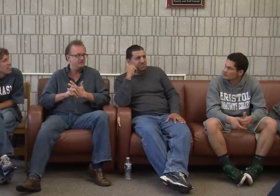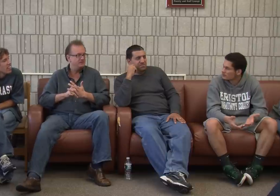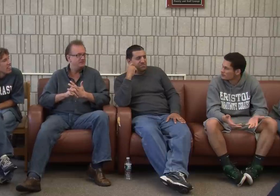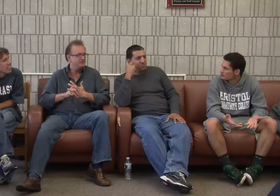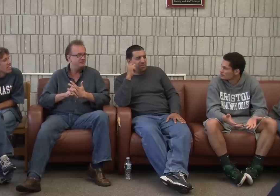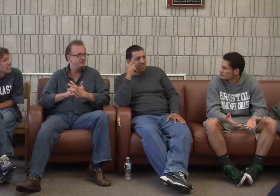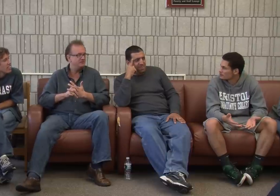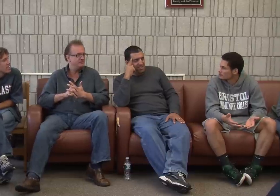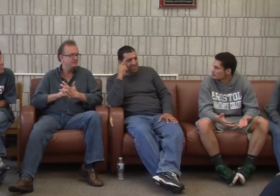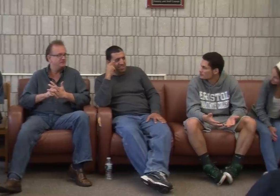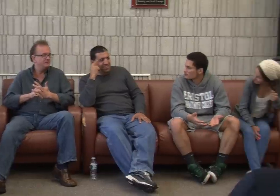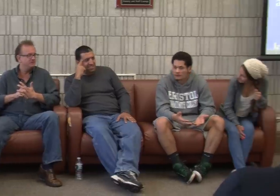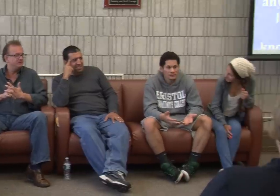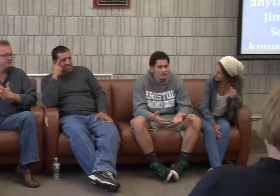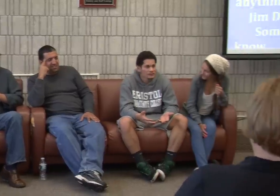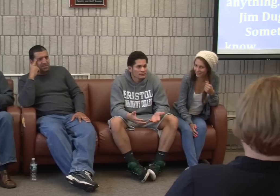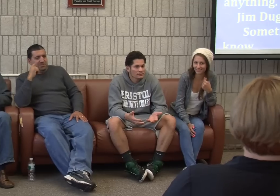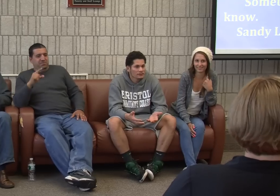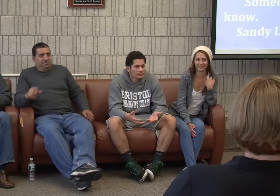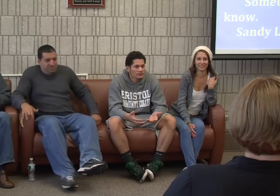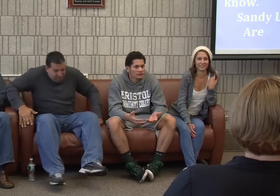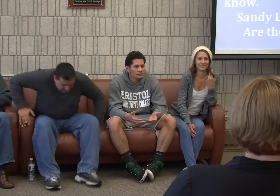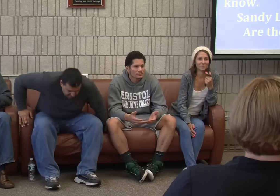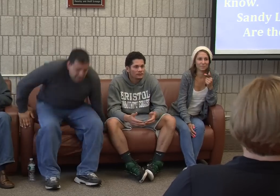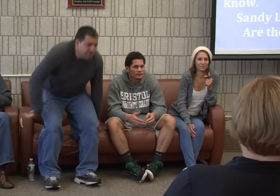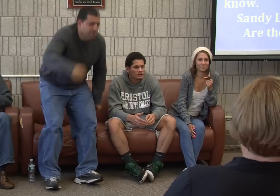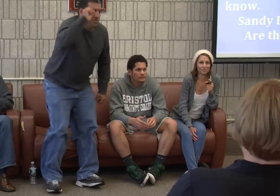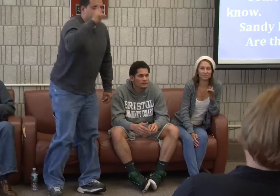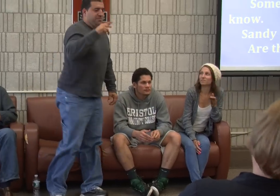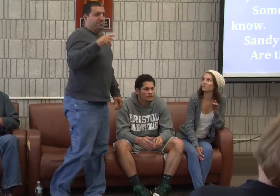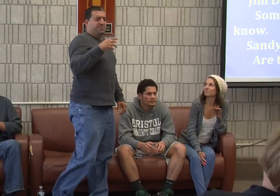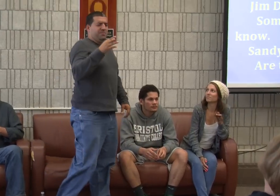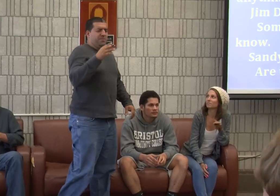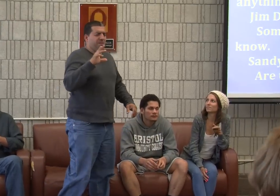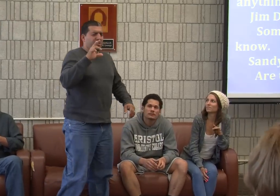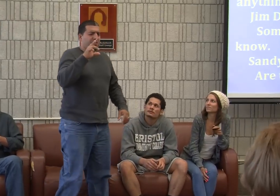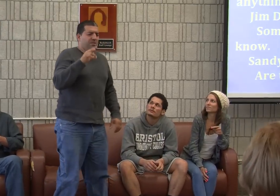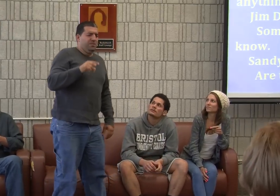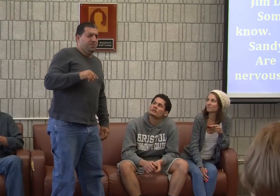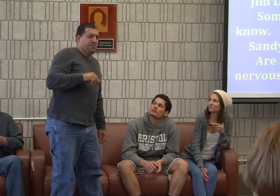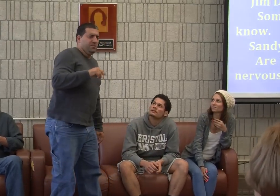Are the panelists feeling nervous about the answer? I have something to say. All right.